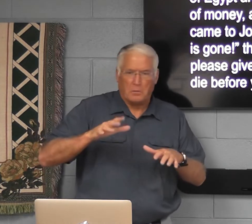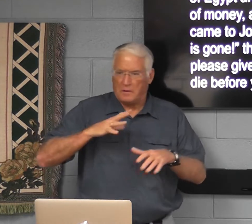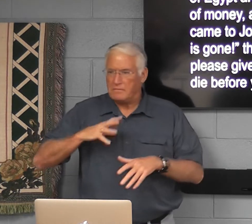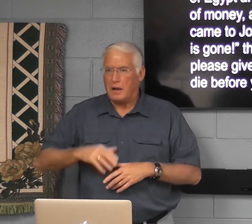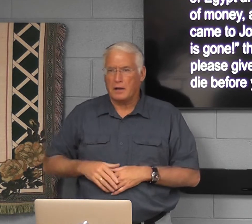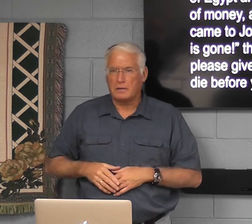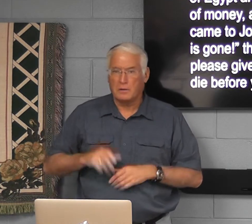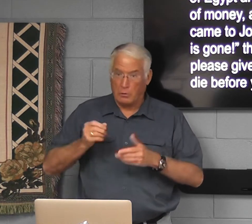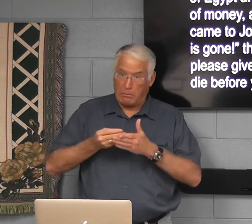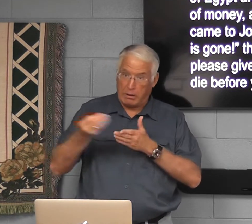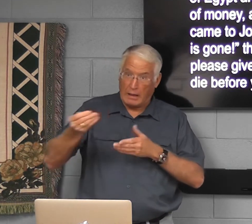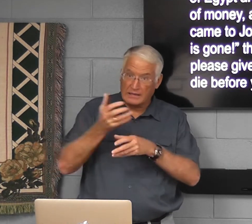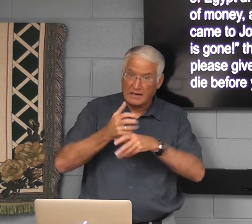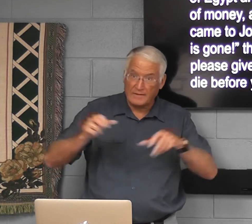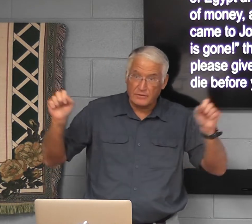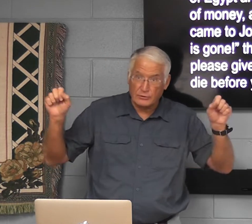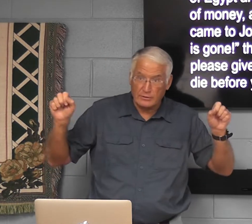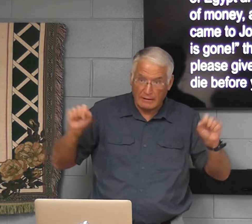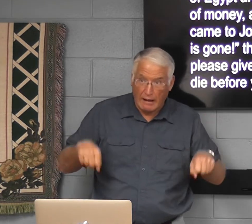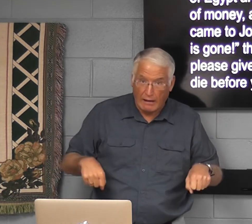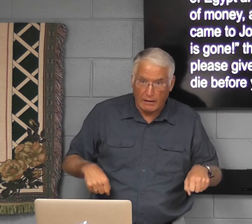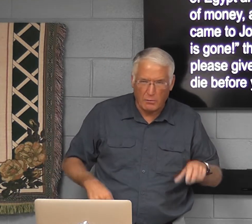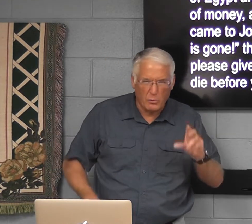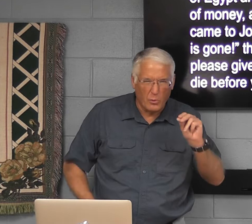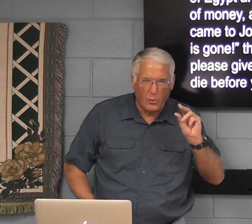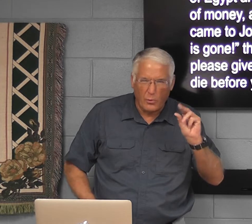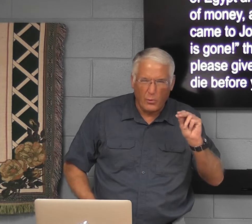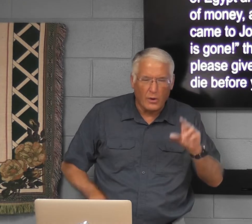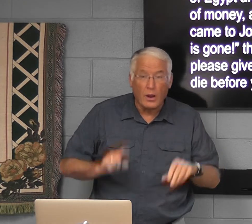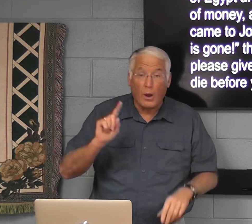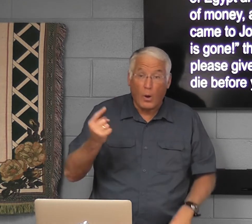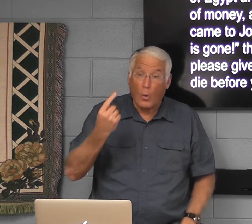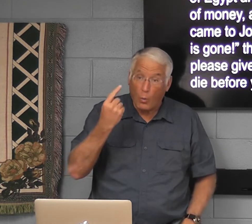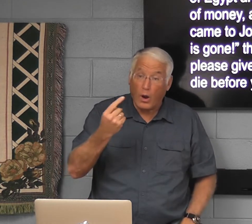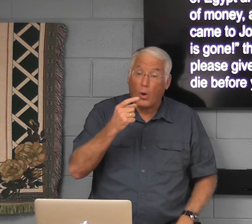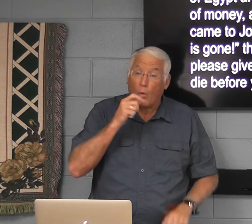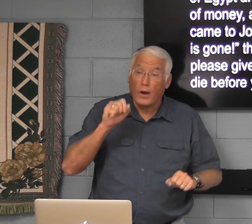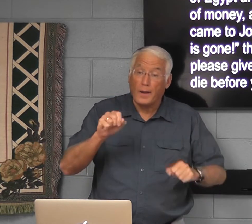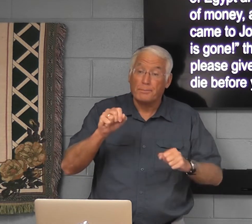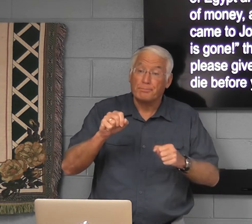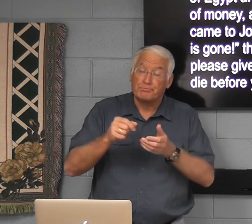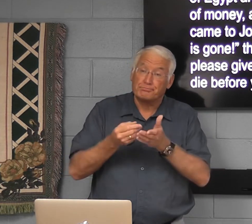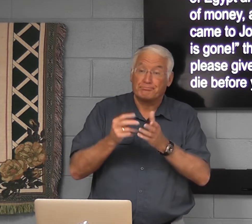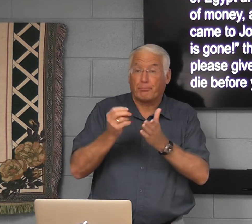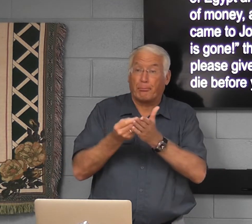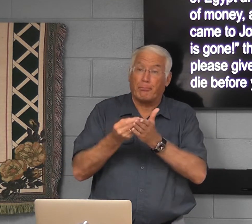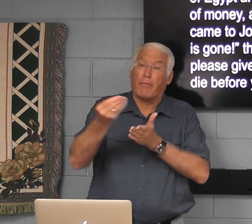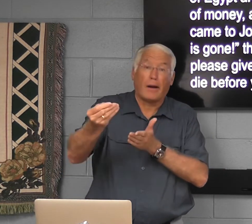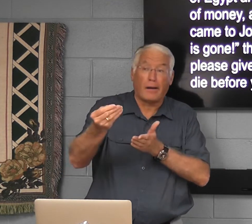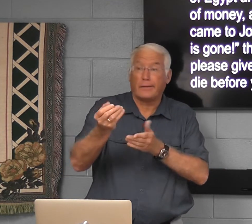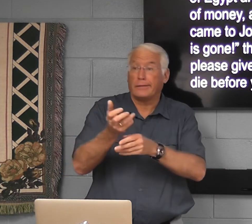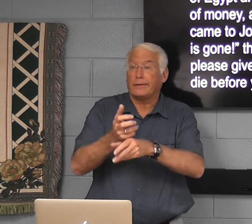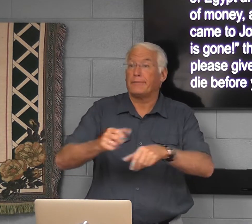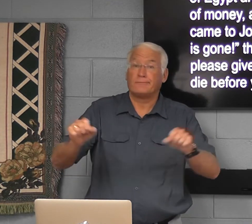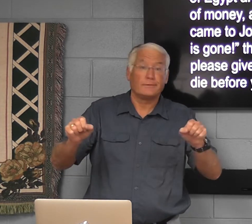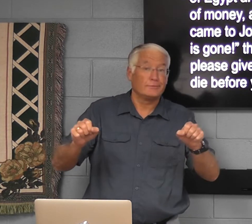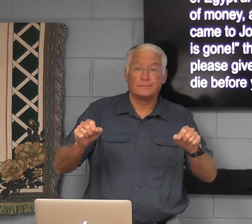I can buy whatever I need. Can you buy your salvation? The only one who could have purchased our